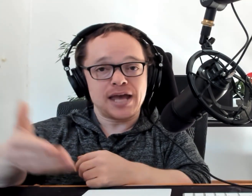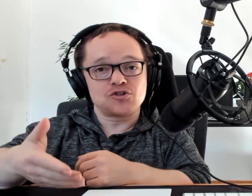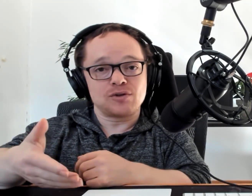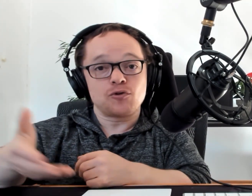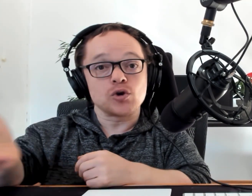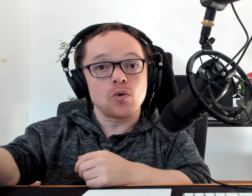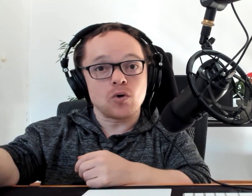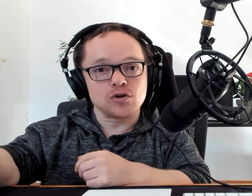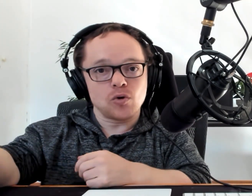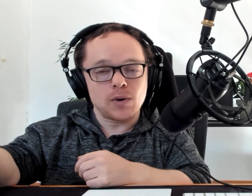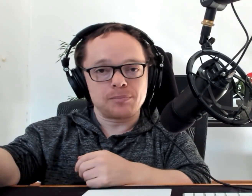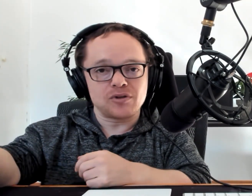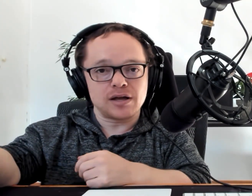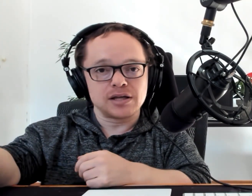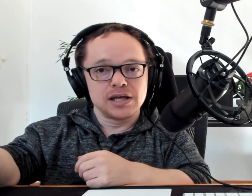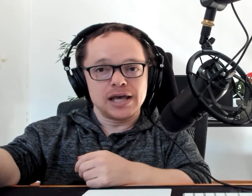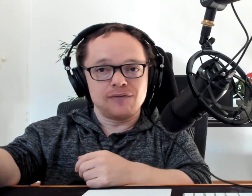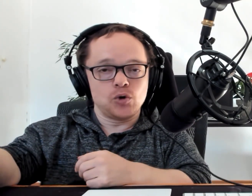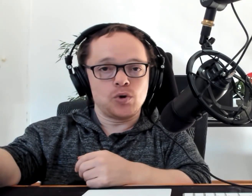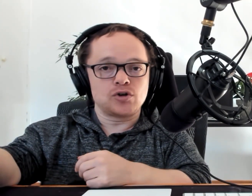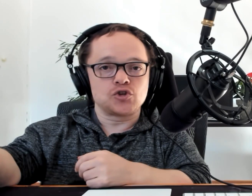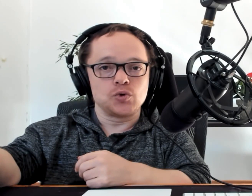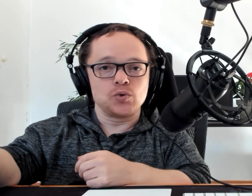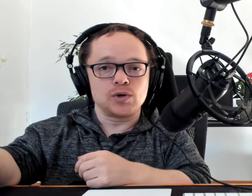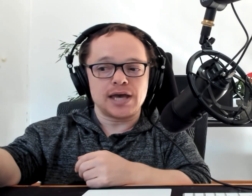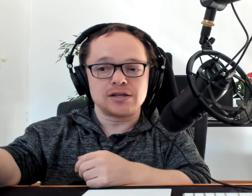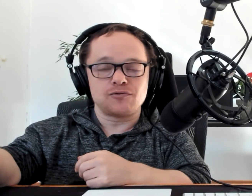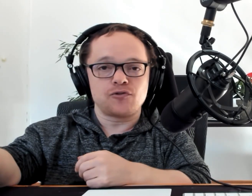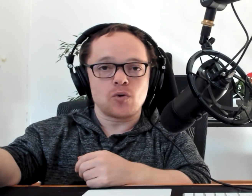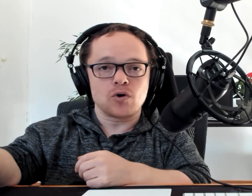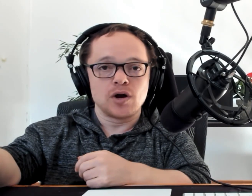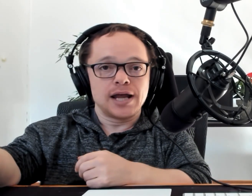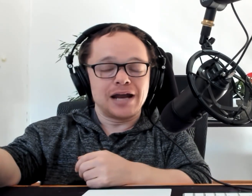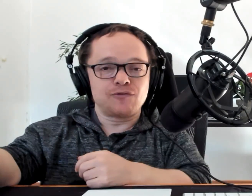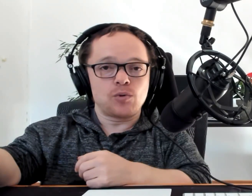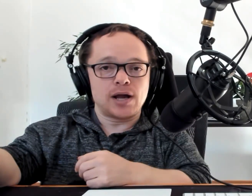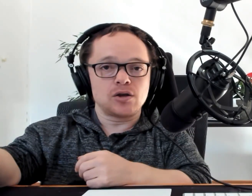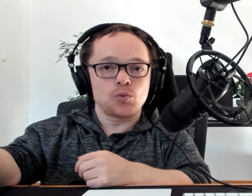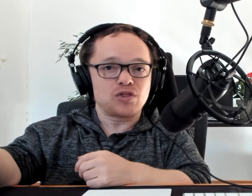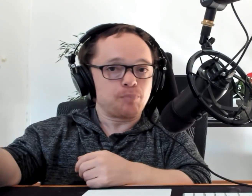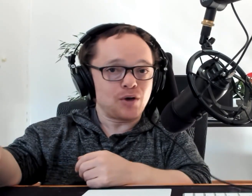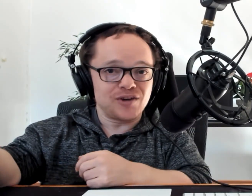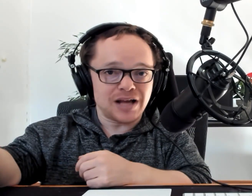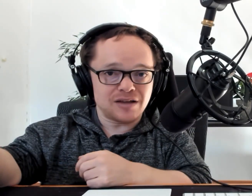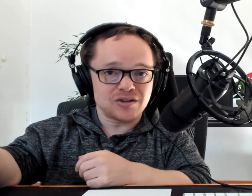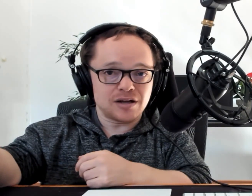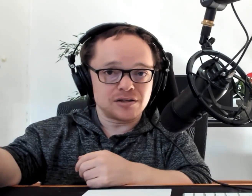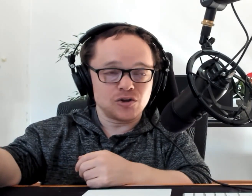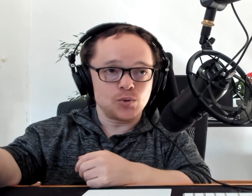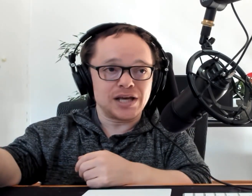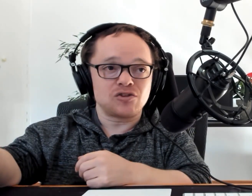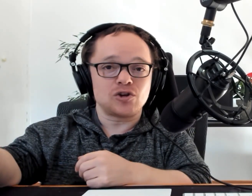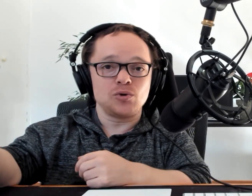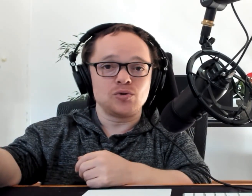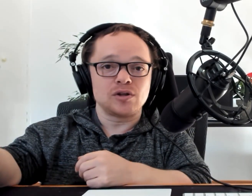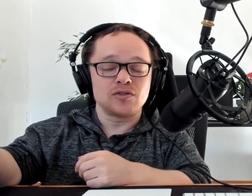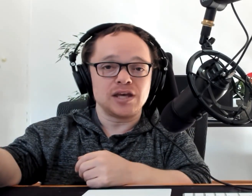catering for your website. If you were to cater for everyone with perfect eyesight, you would exclude the